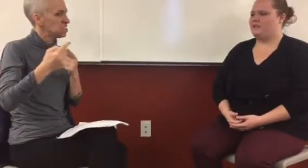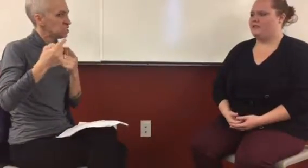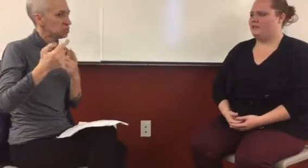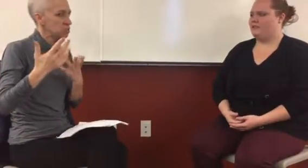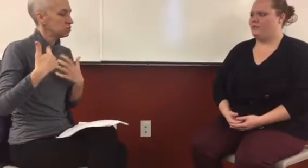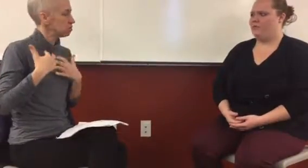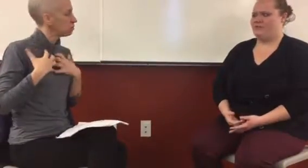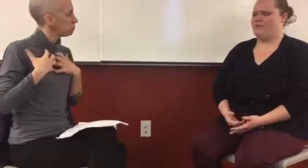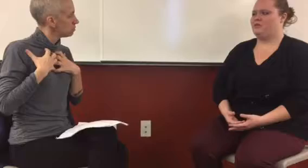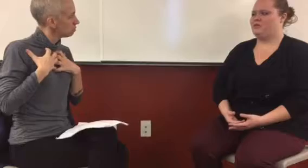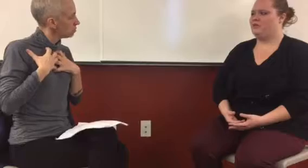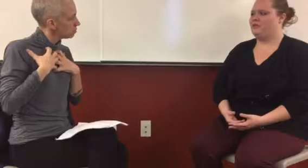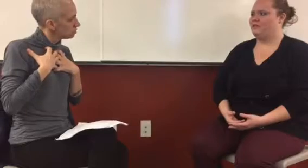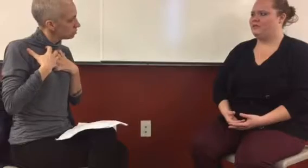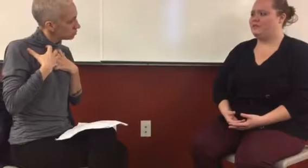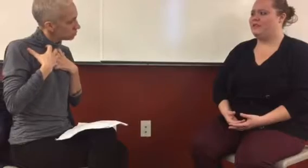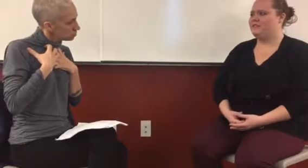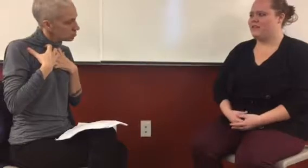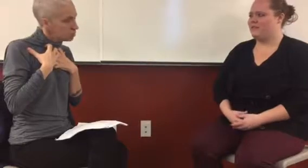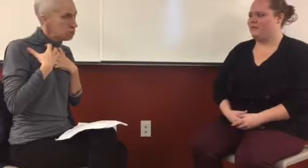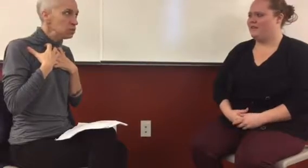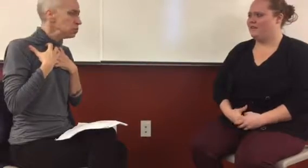attention. It was a struggle. It was really irritating me.